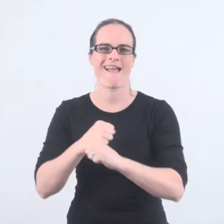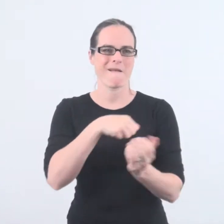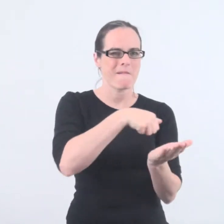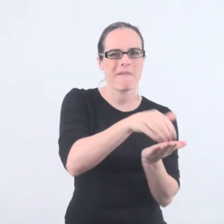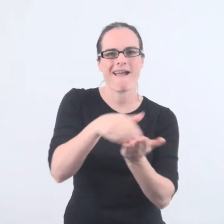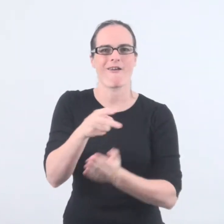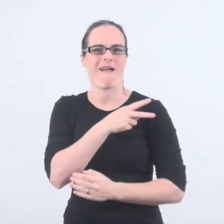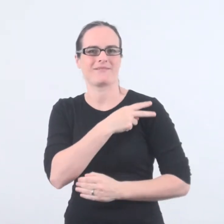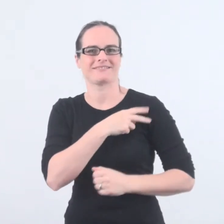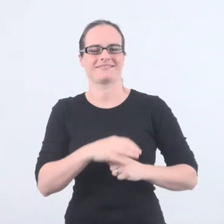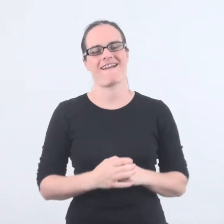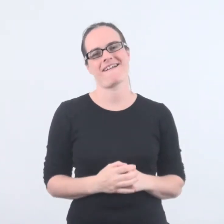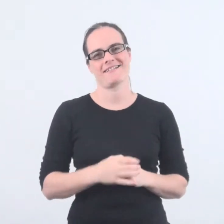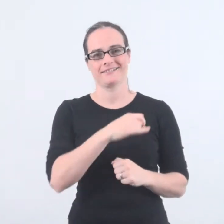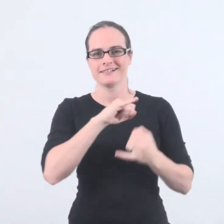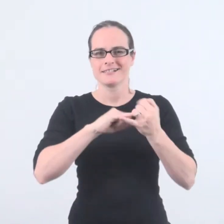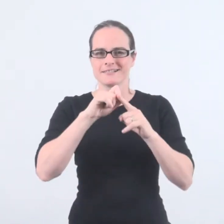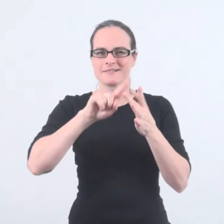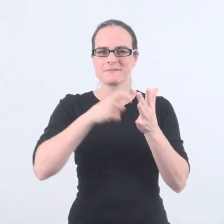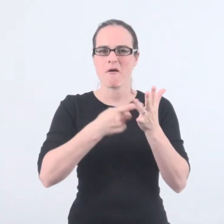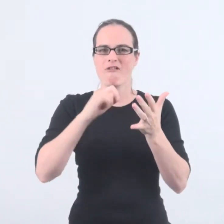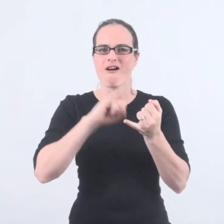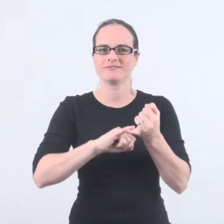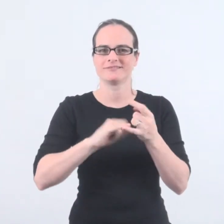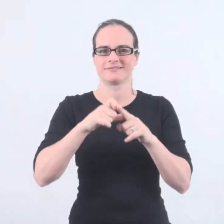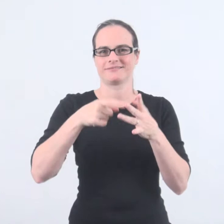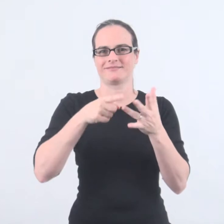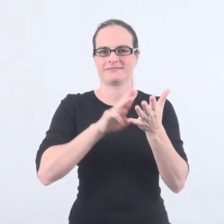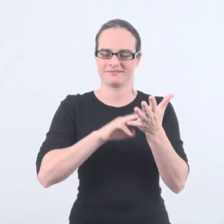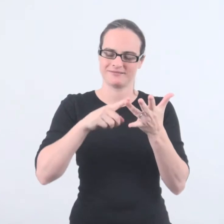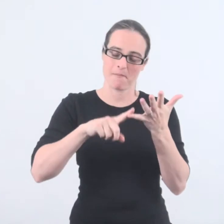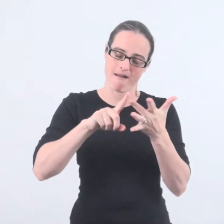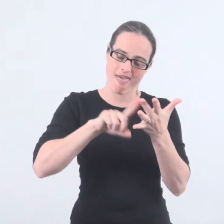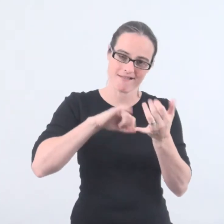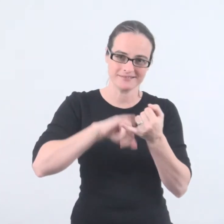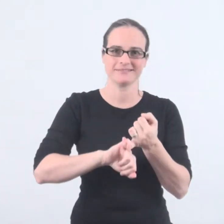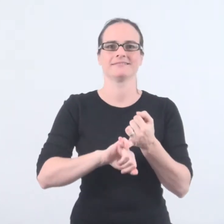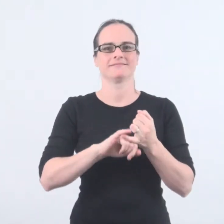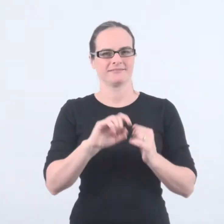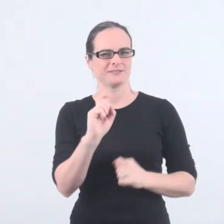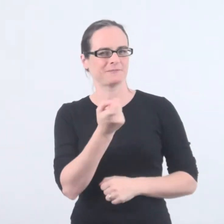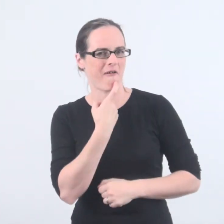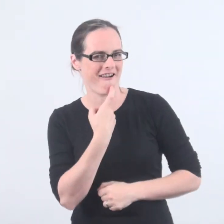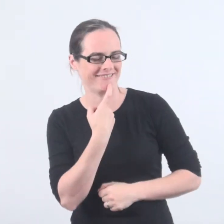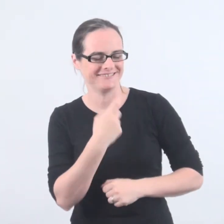is our Media and Marketing Officer. His name is Spiros Demoulis, and you sign his name like this.